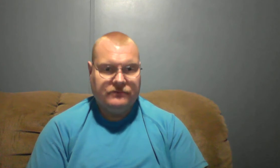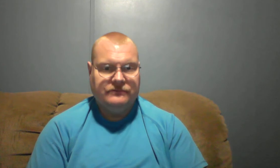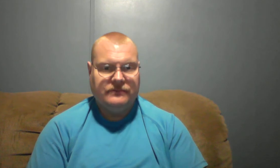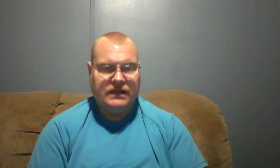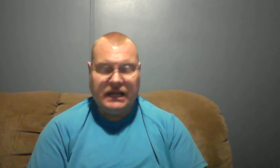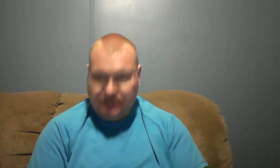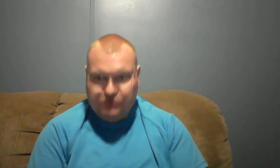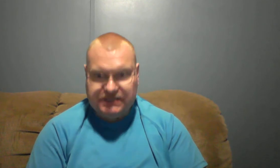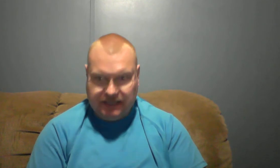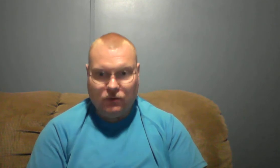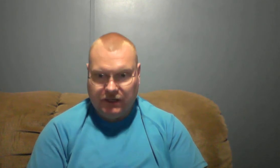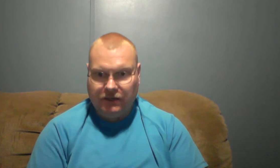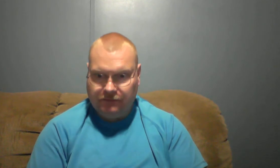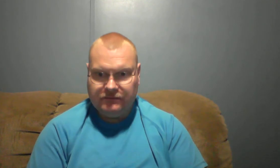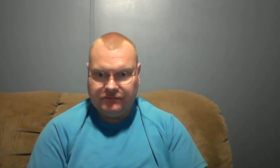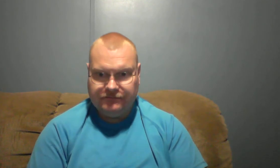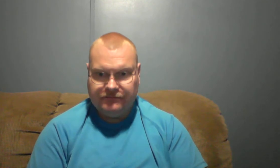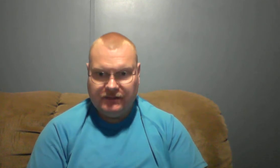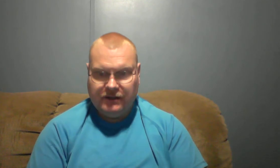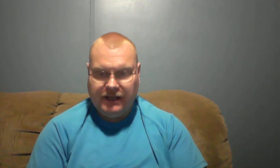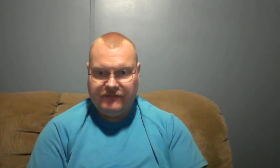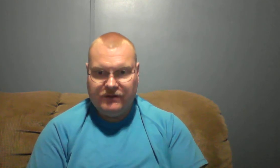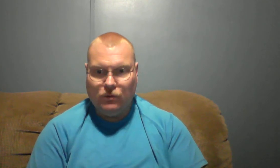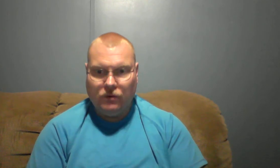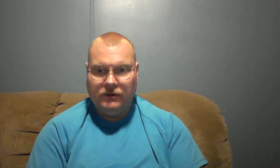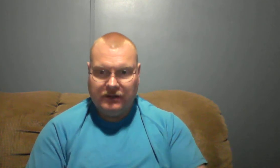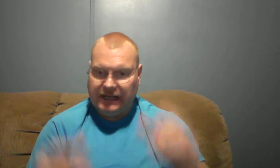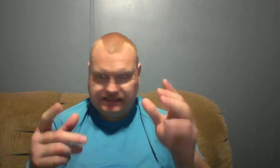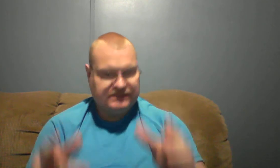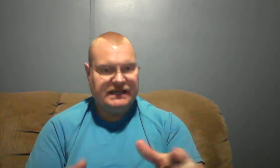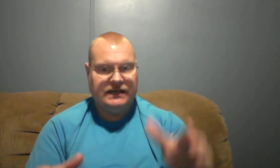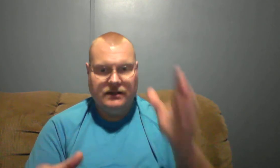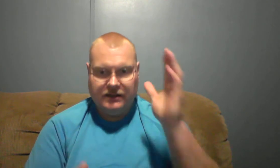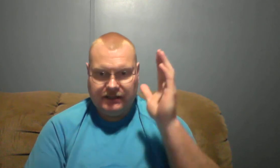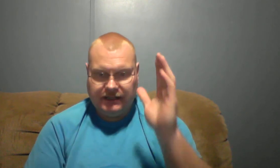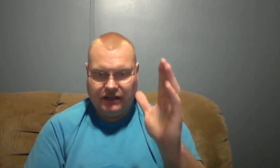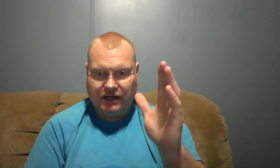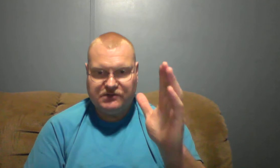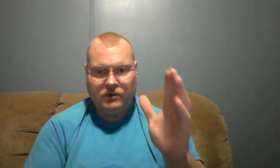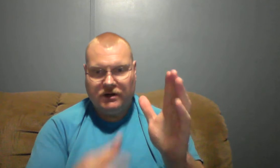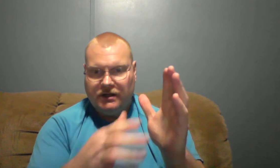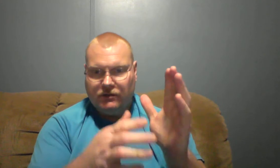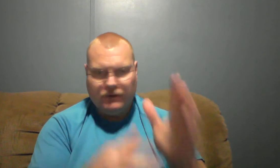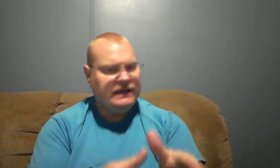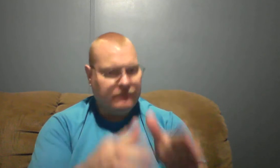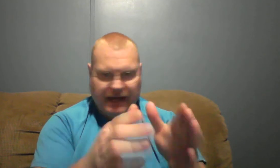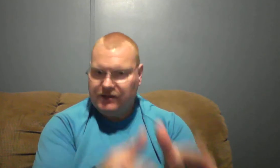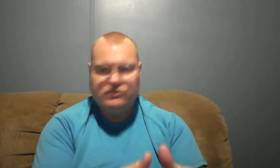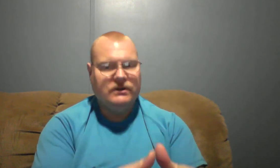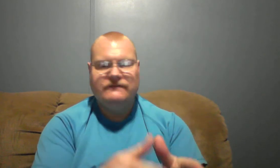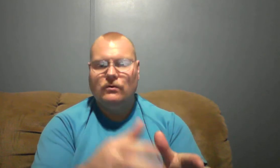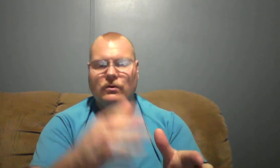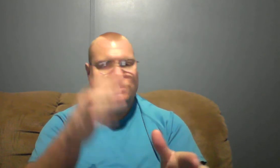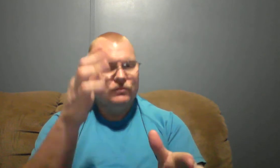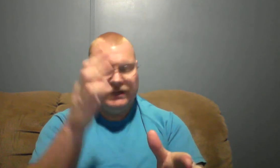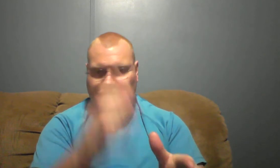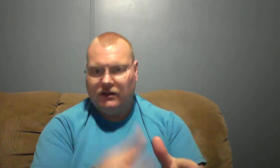and you see going on if you will as I said get God's word read Matthew 24 read Luke